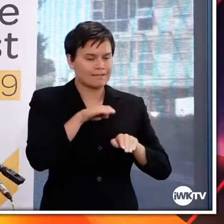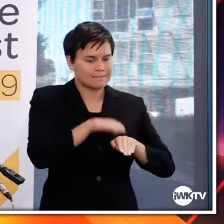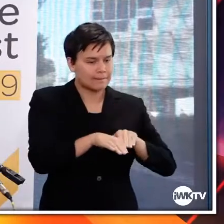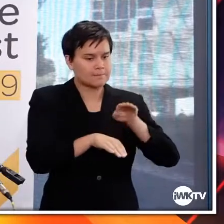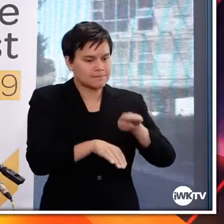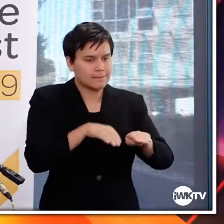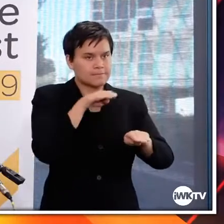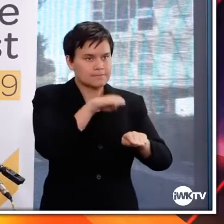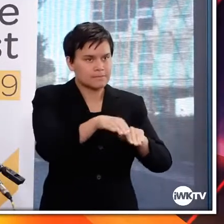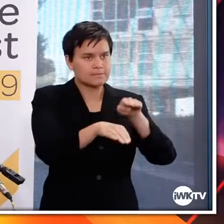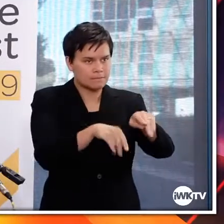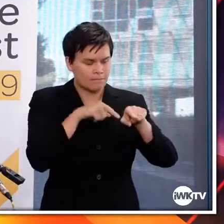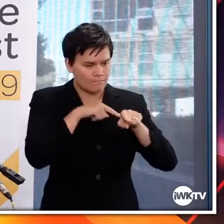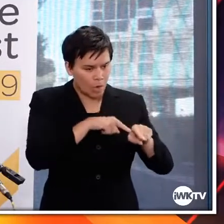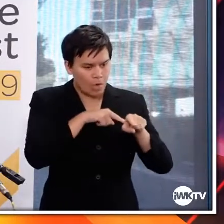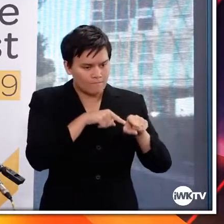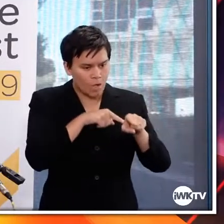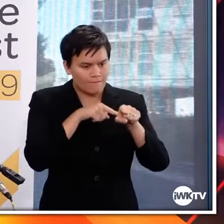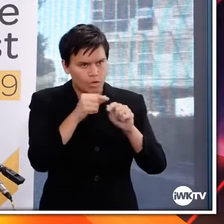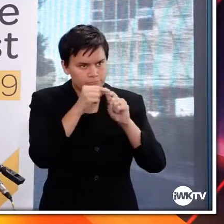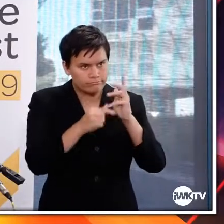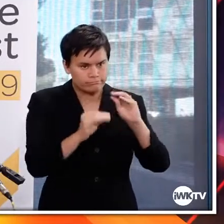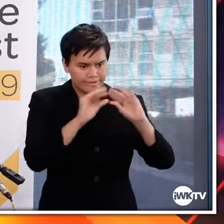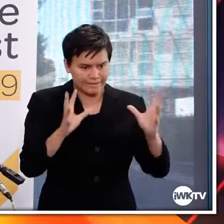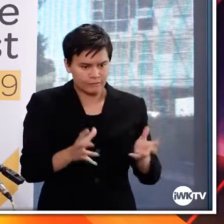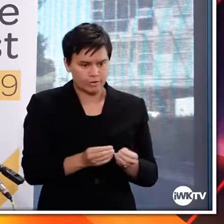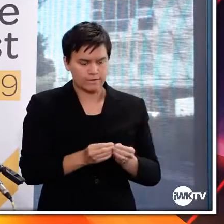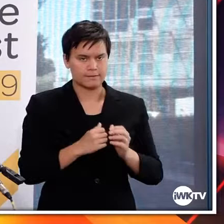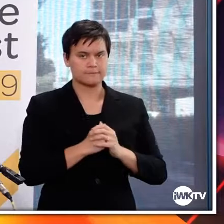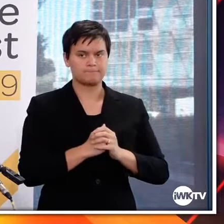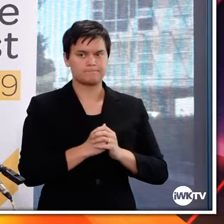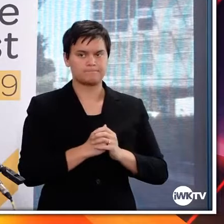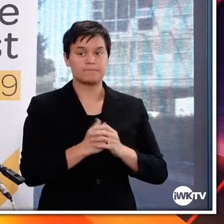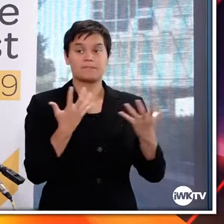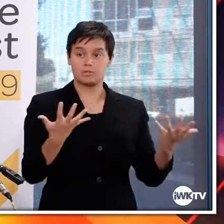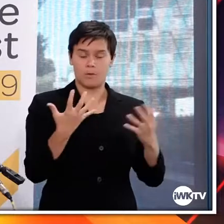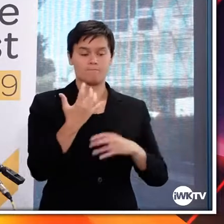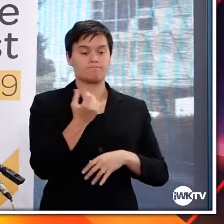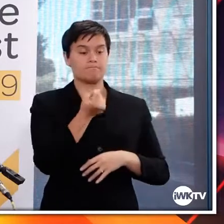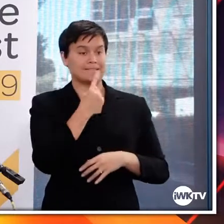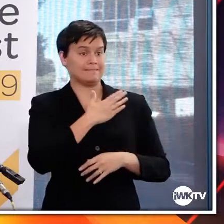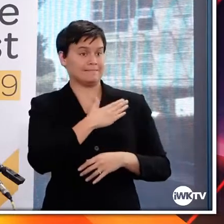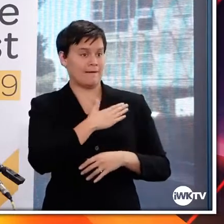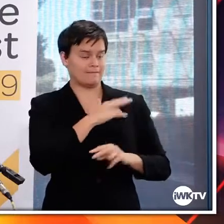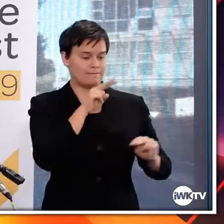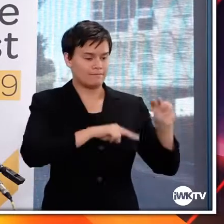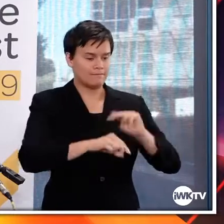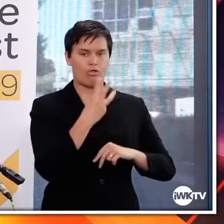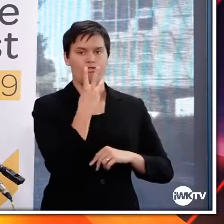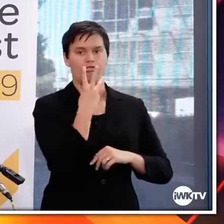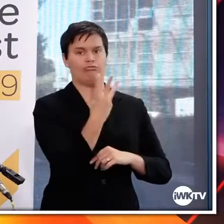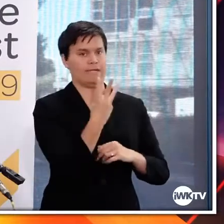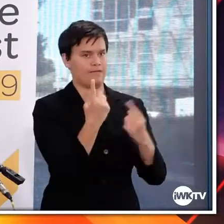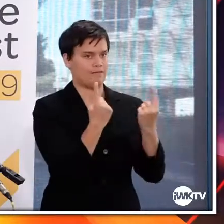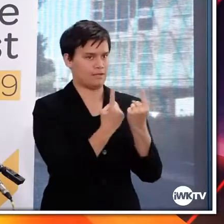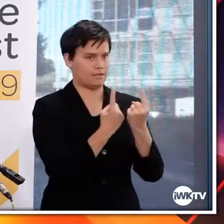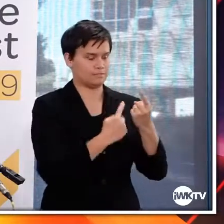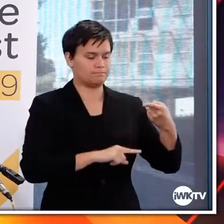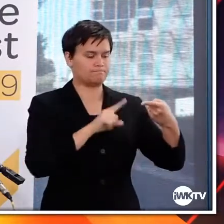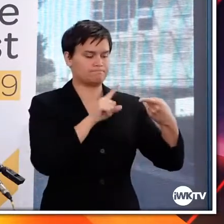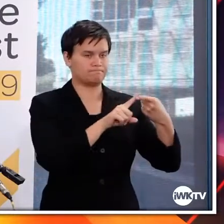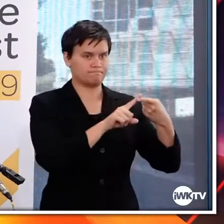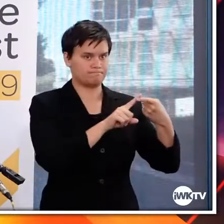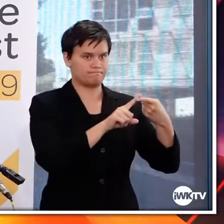we worked to make a decision. So there are three key aspects that we assessed. The first is clearly important is